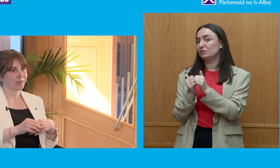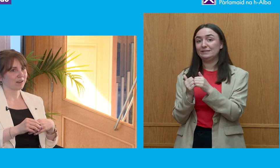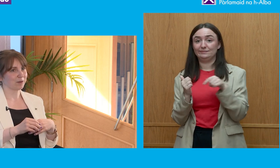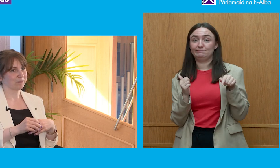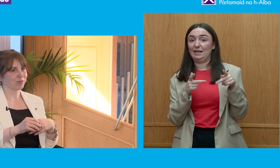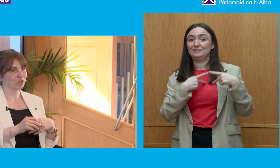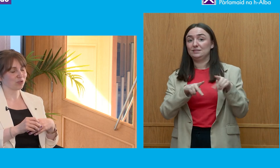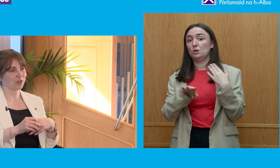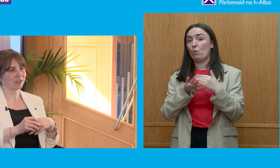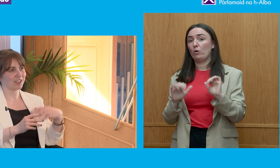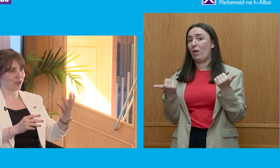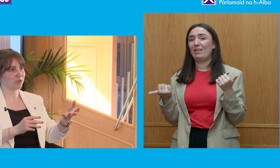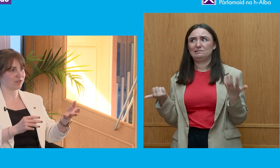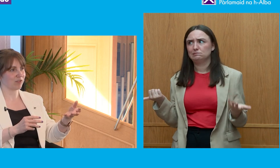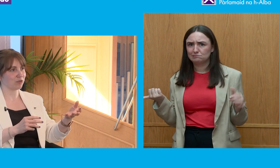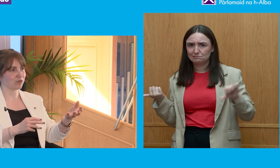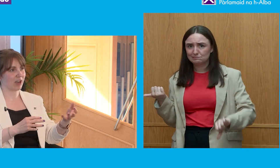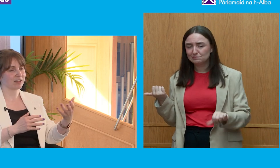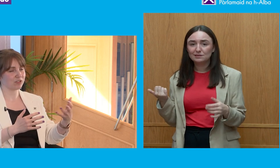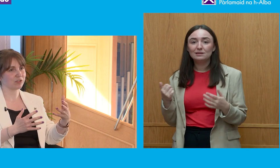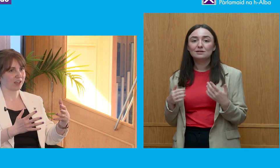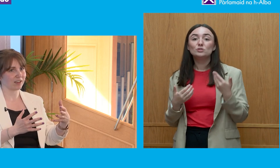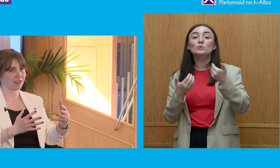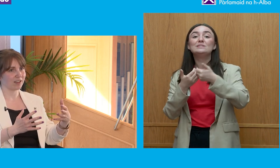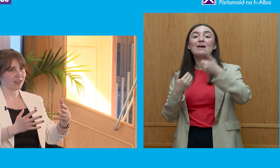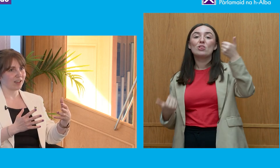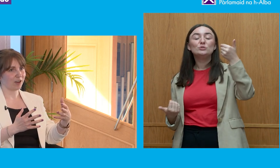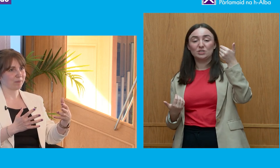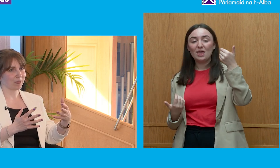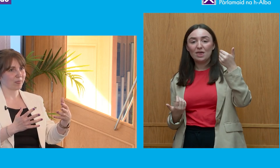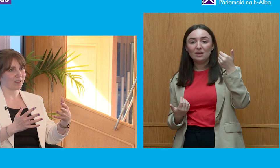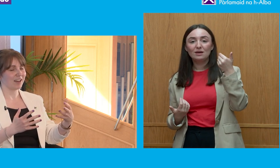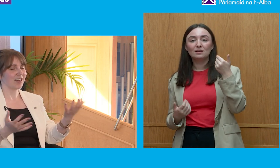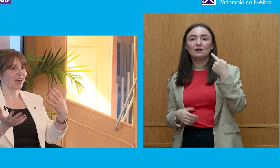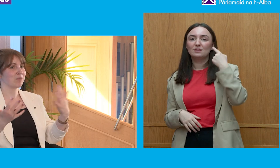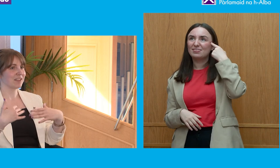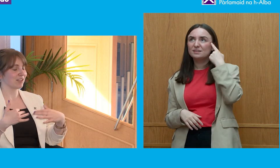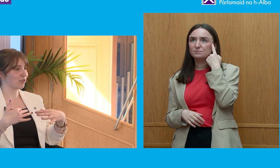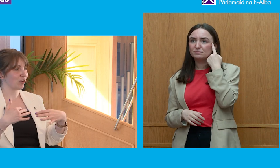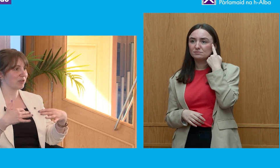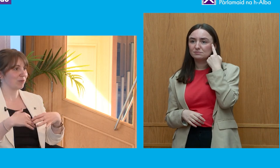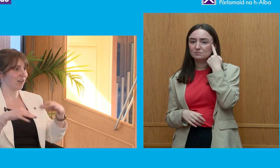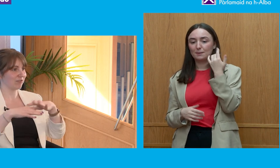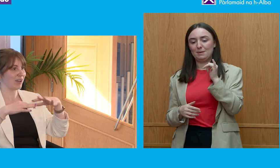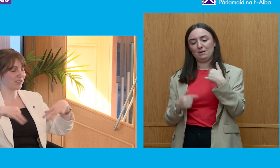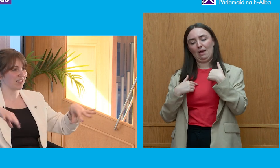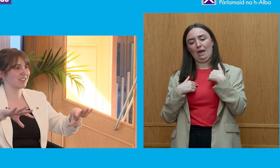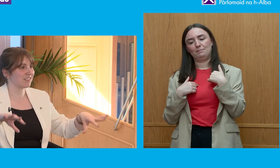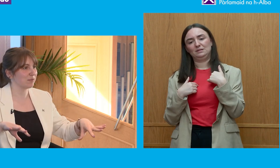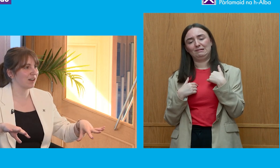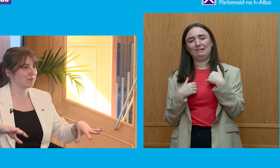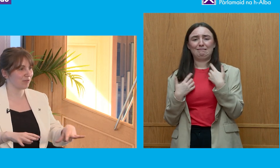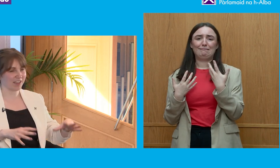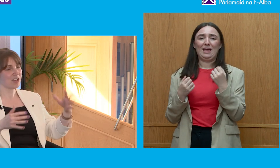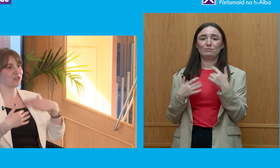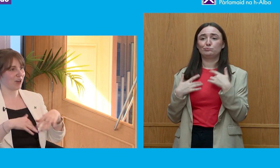be so in terms of devolution which I do think I'm biased I'm from Germany we have we have 16